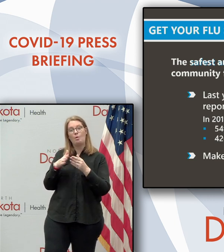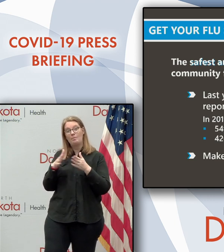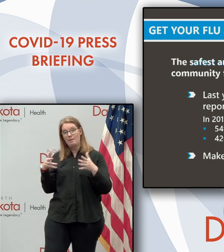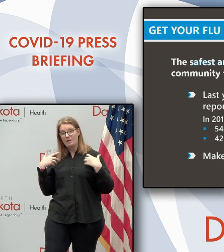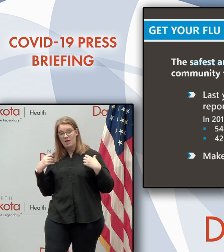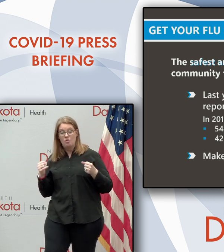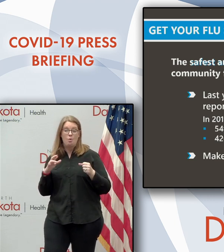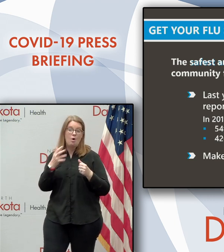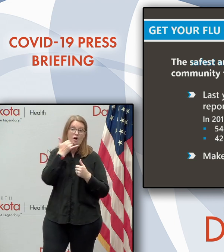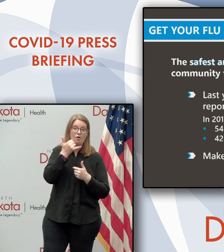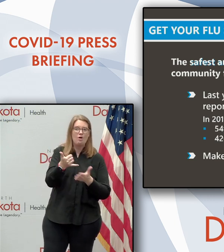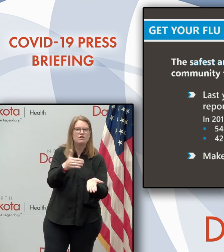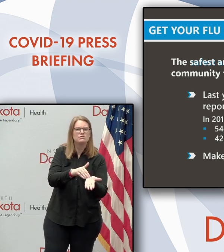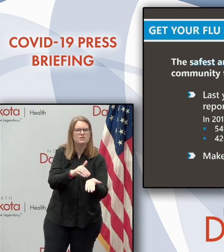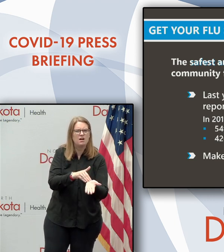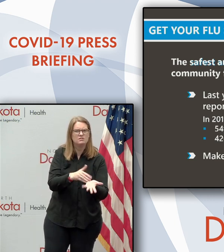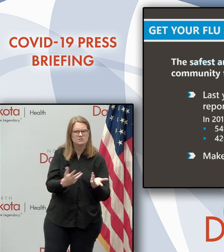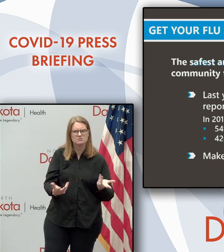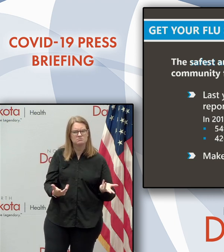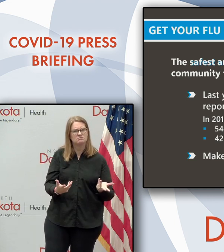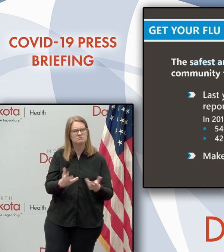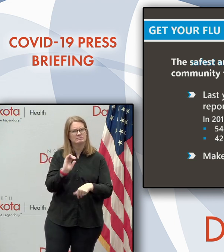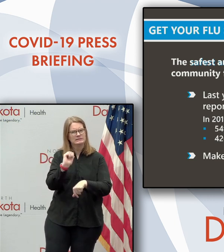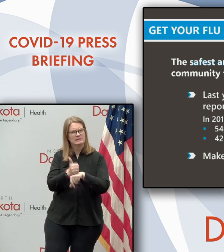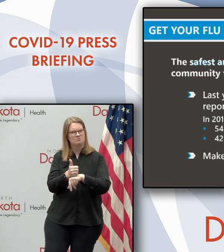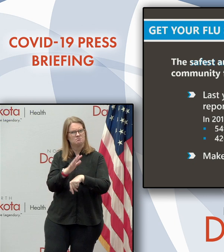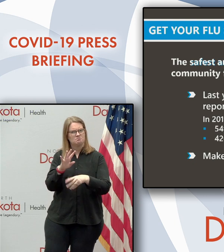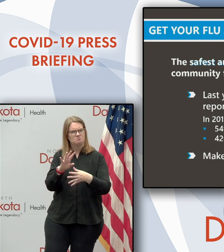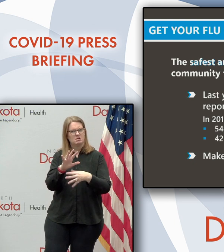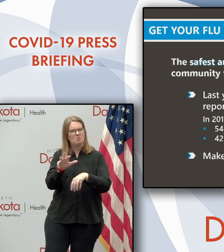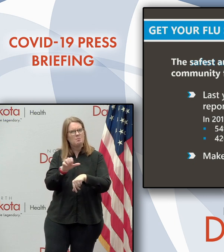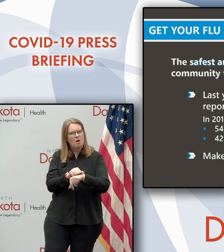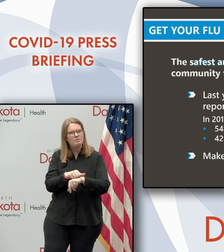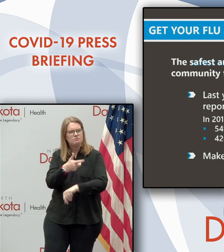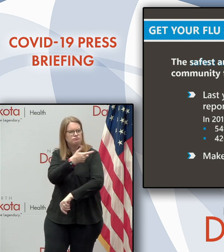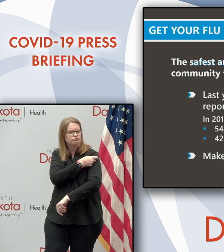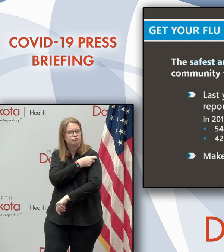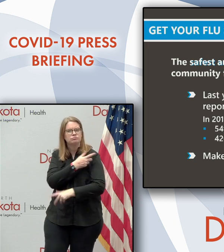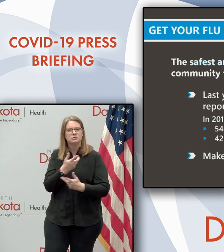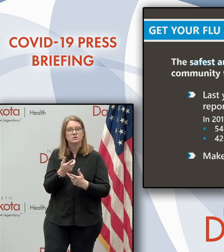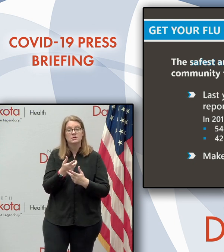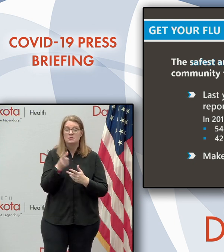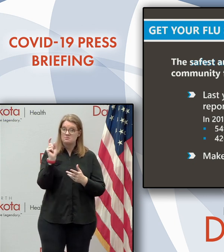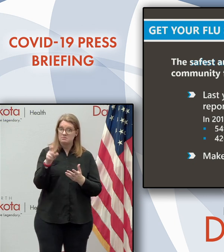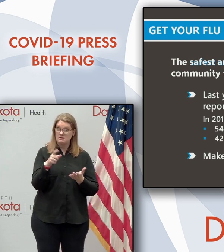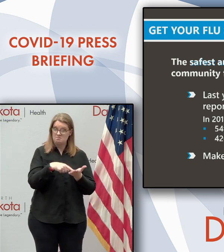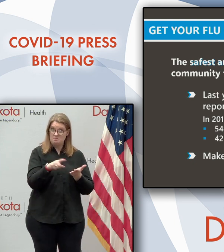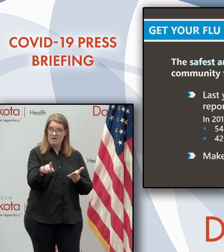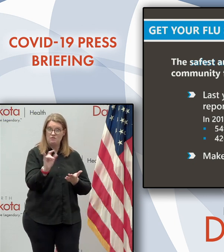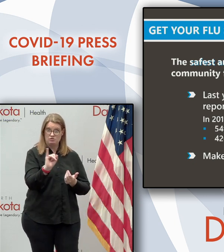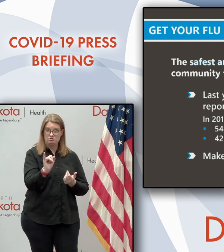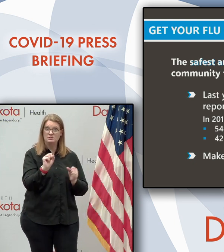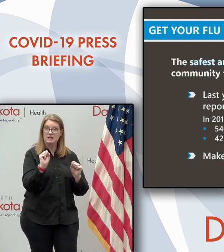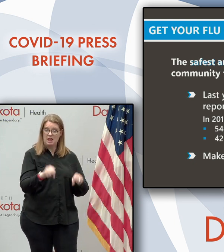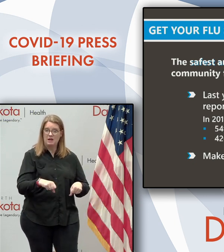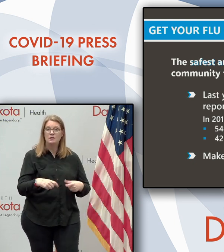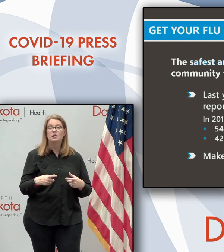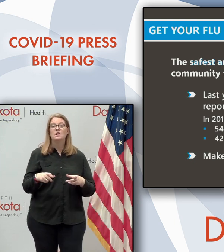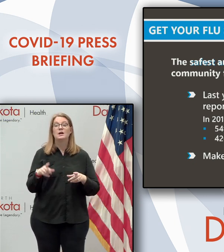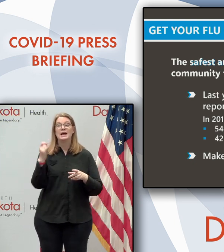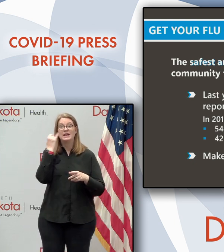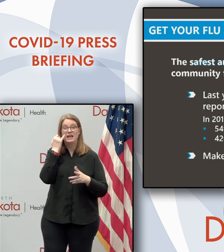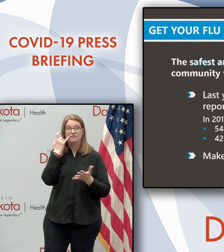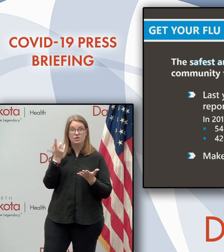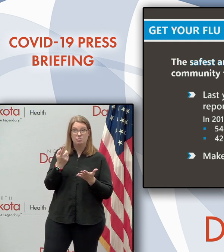on getting flu shots. And many of those are covered by insurance. If you're concerned about the cost of a flu shot, again, reach out to